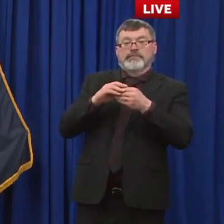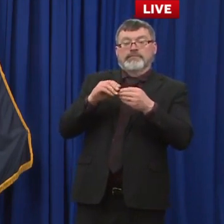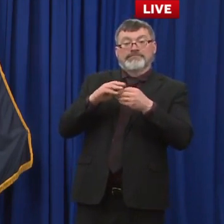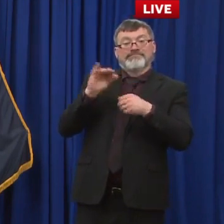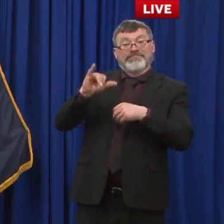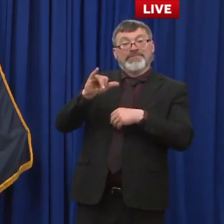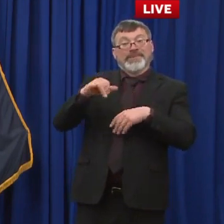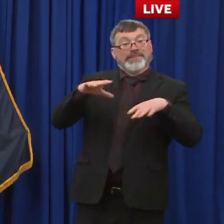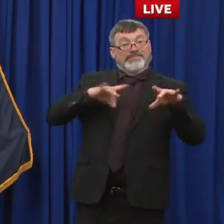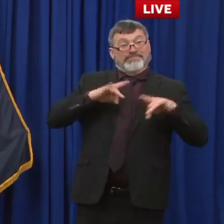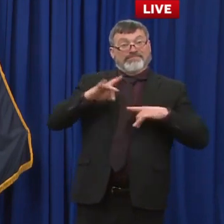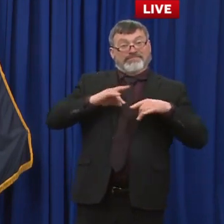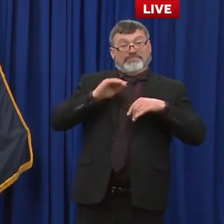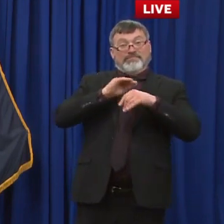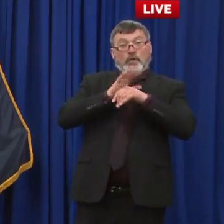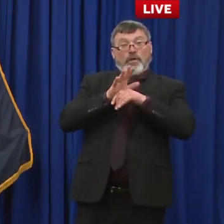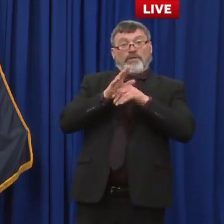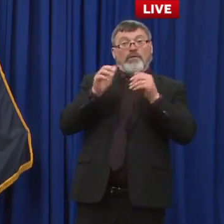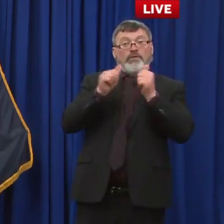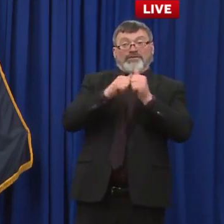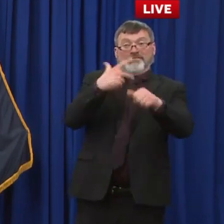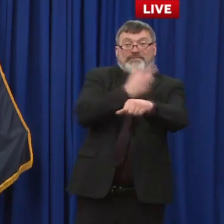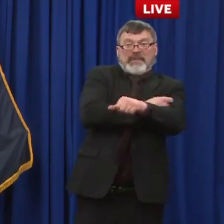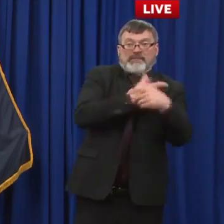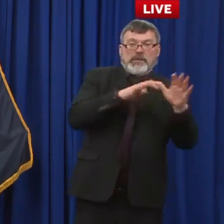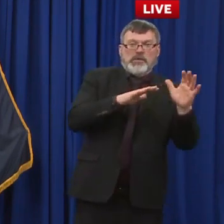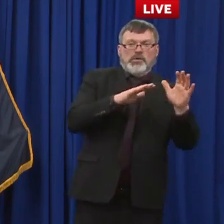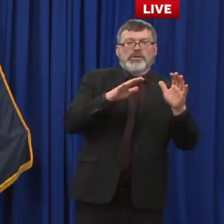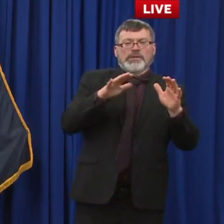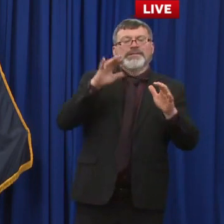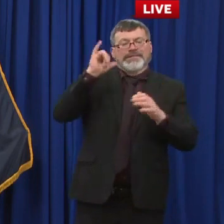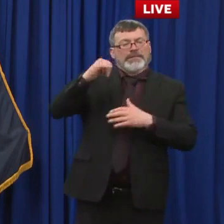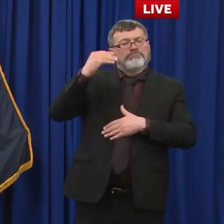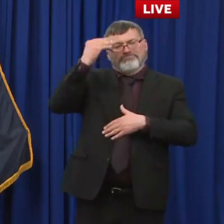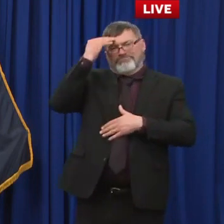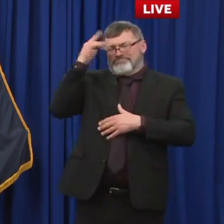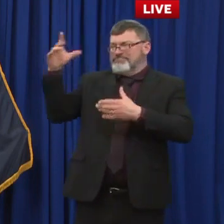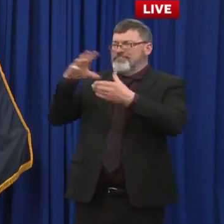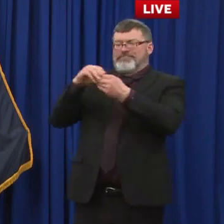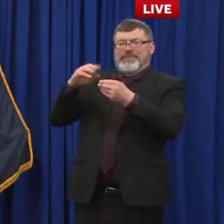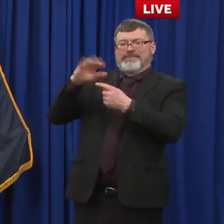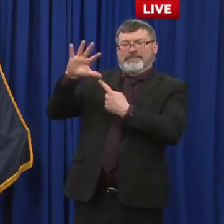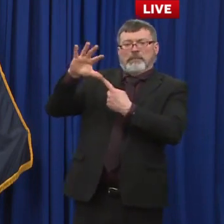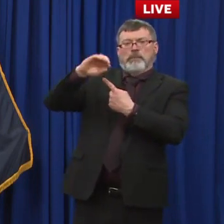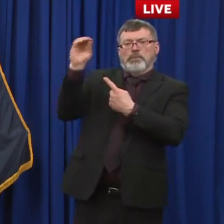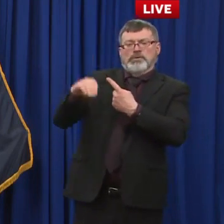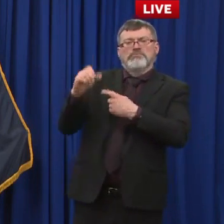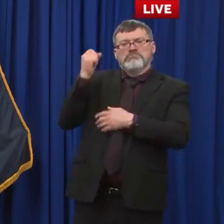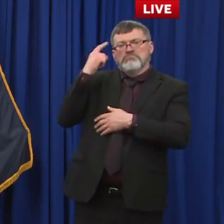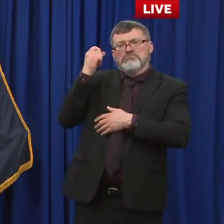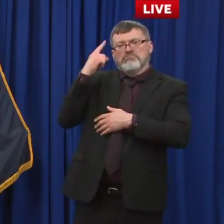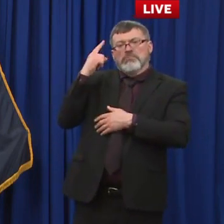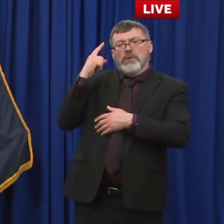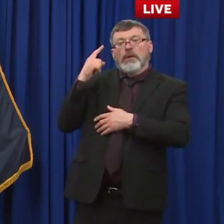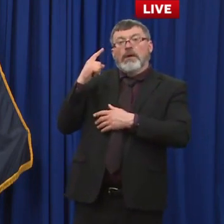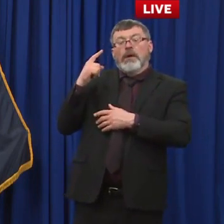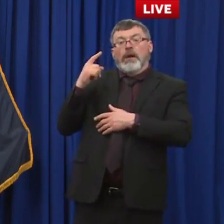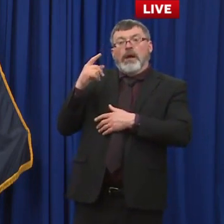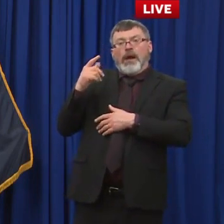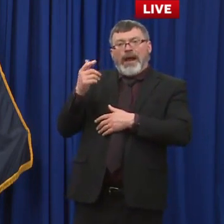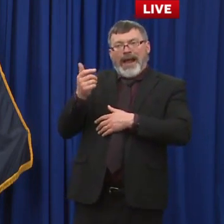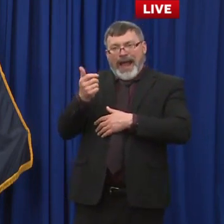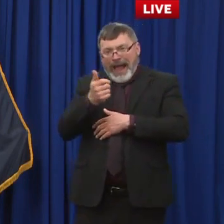hear a little bit more about how the state is tracking them and if we know that if any have been uh variants